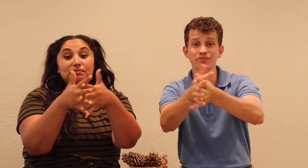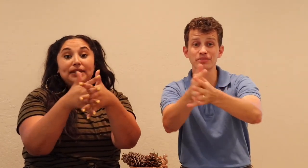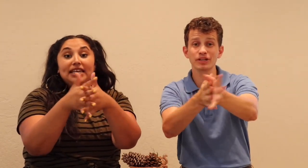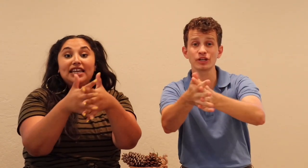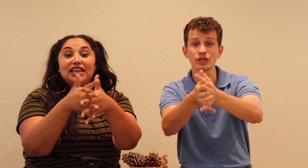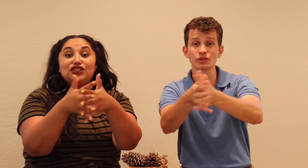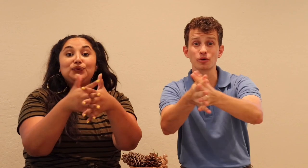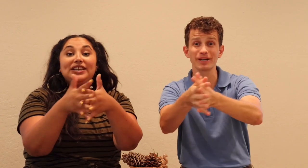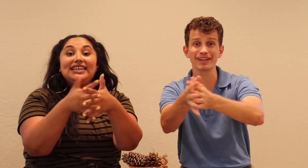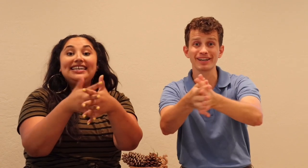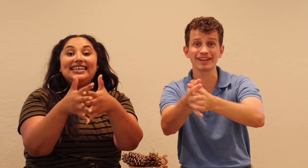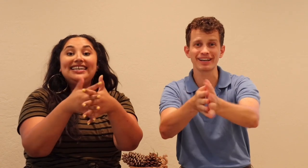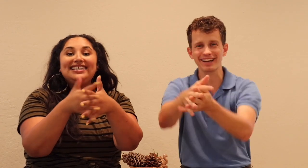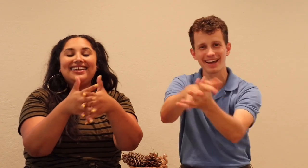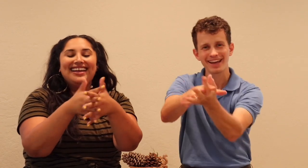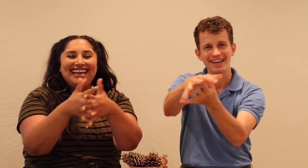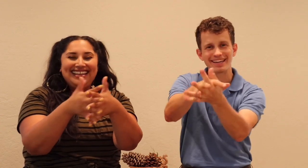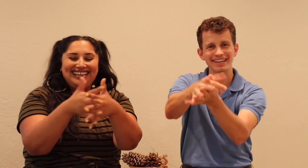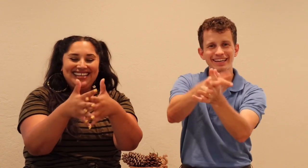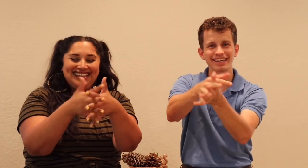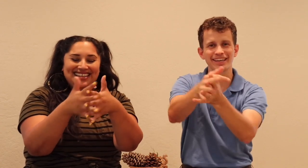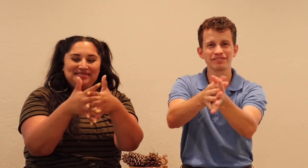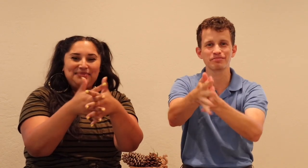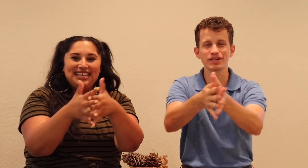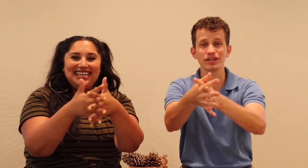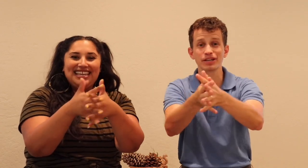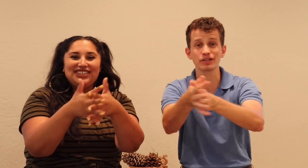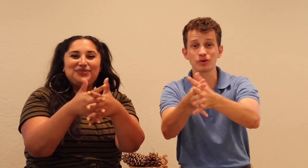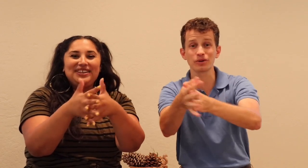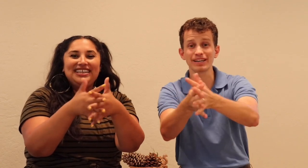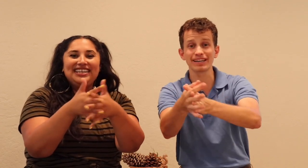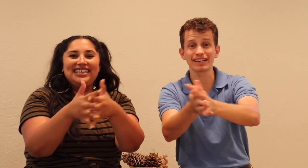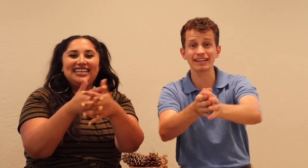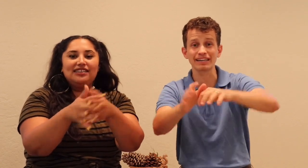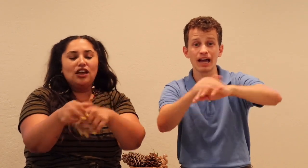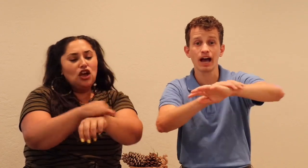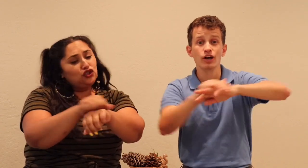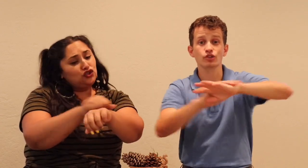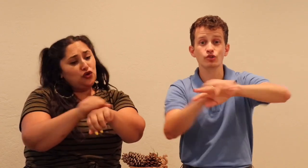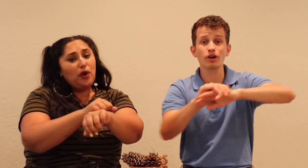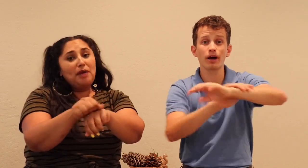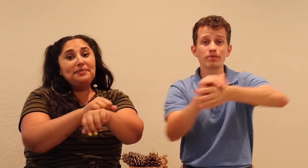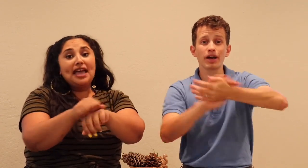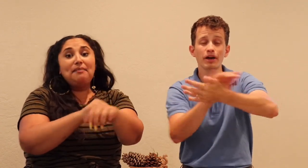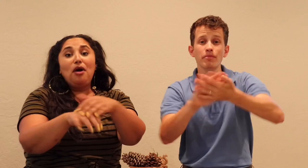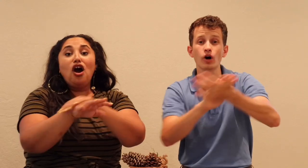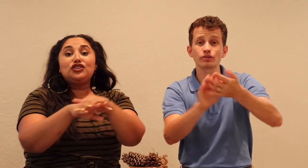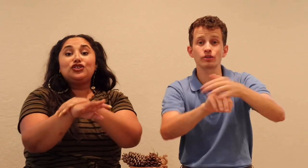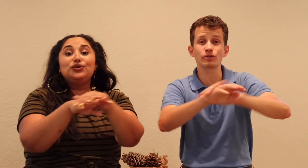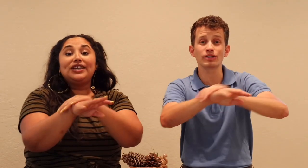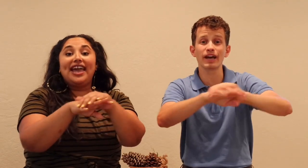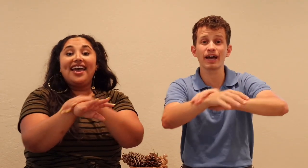between. In between. Scrub them all together.